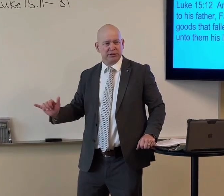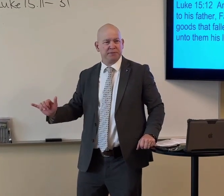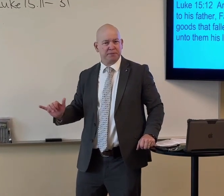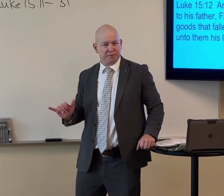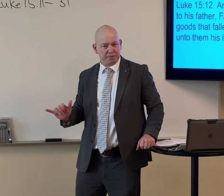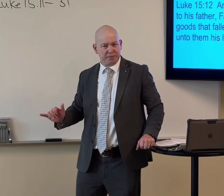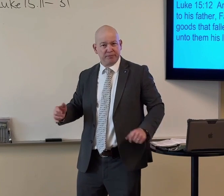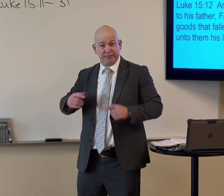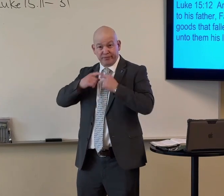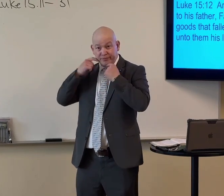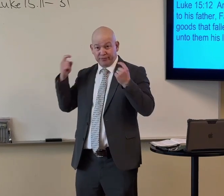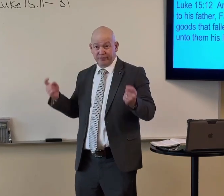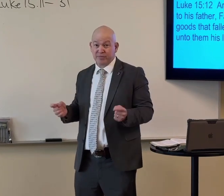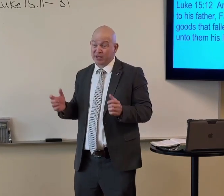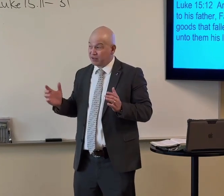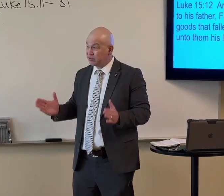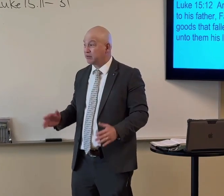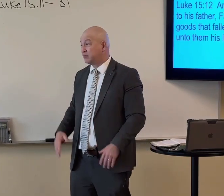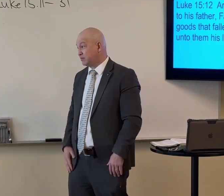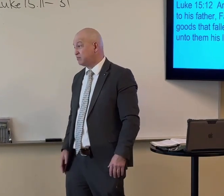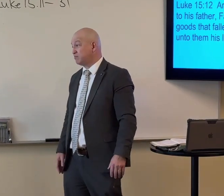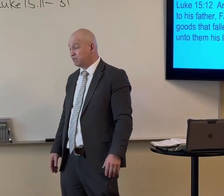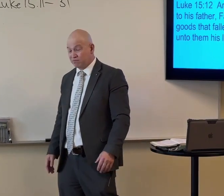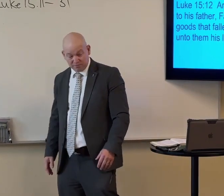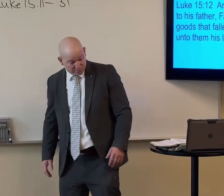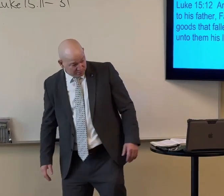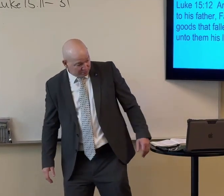Because we are the same. We are sinners.